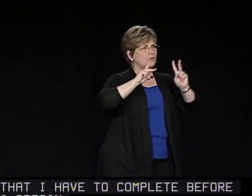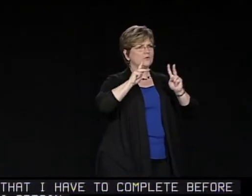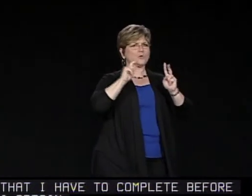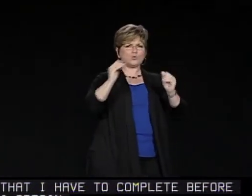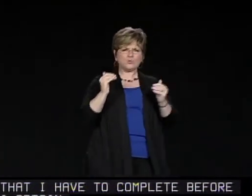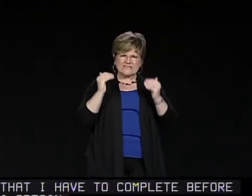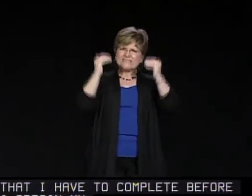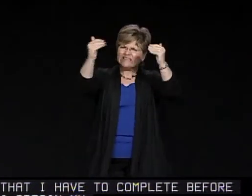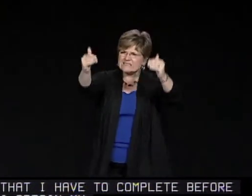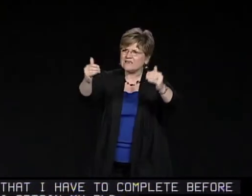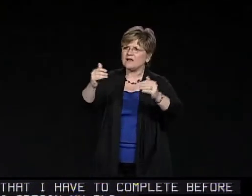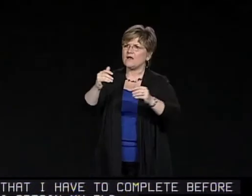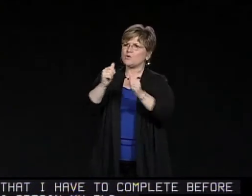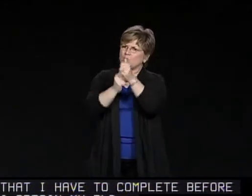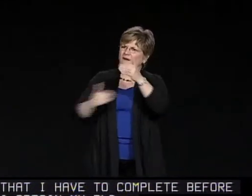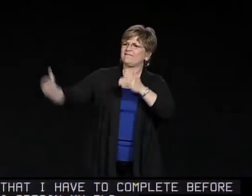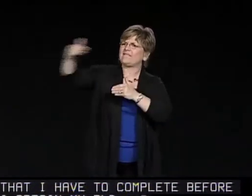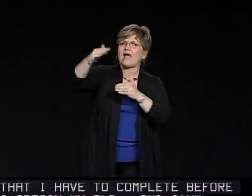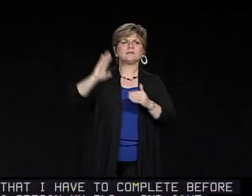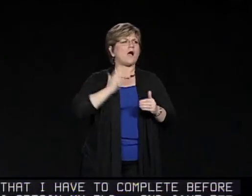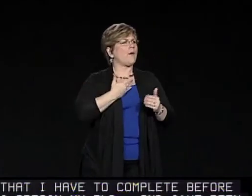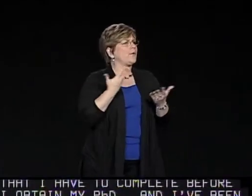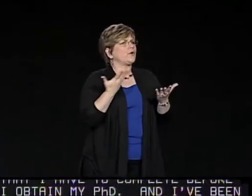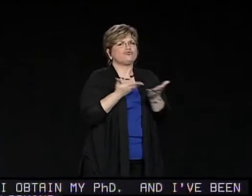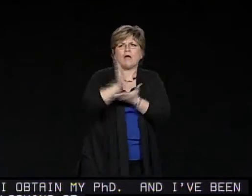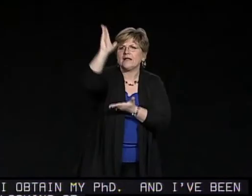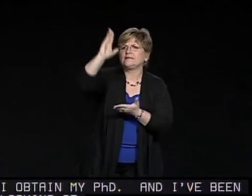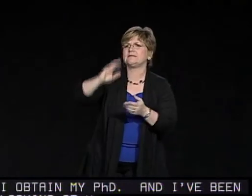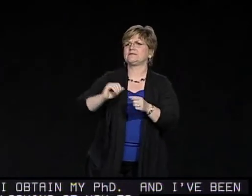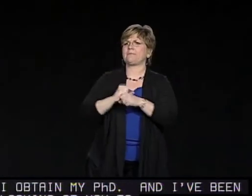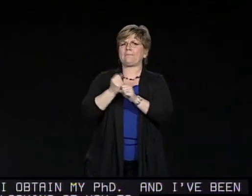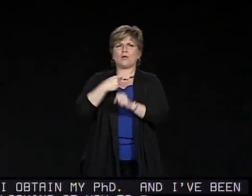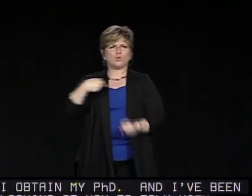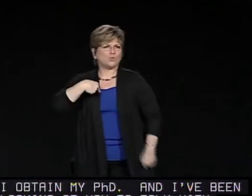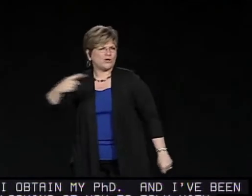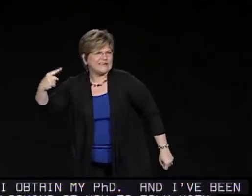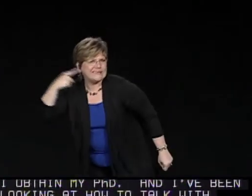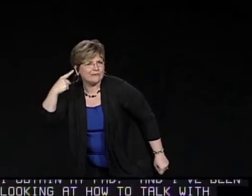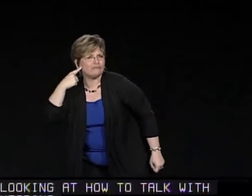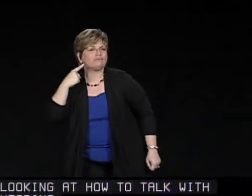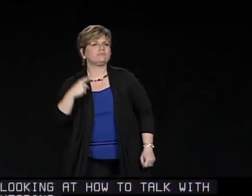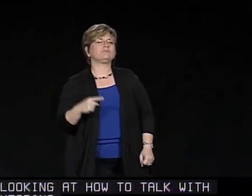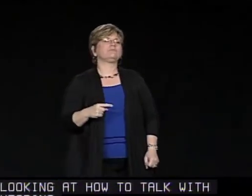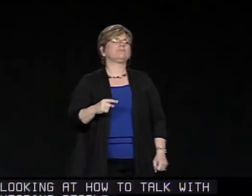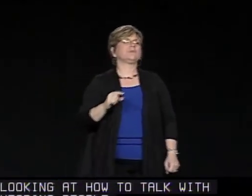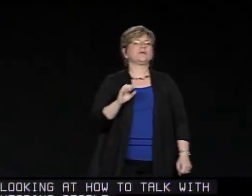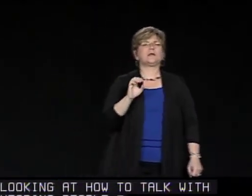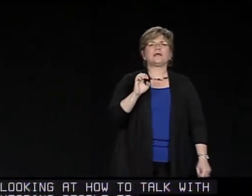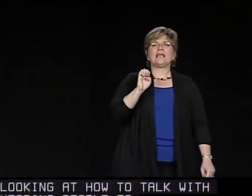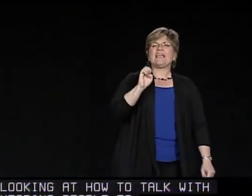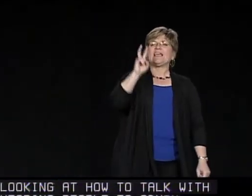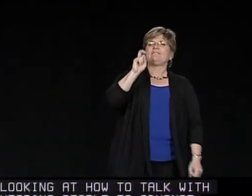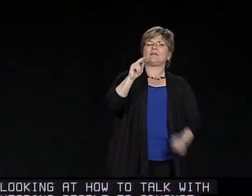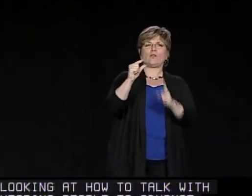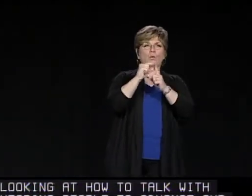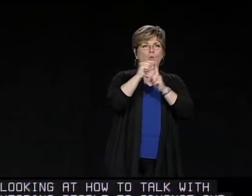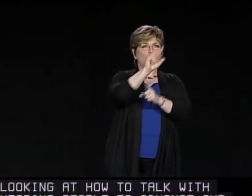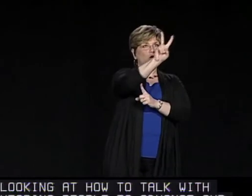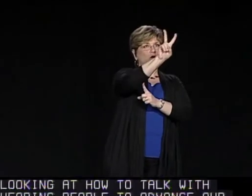And I've been looking at how to talk with hearing people to advance our rights. To allow the deaf community to be